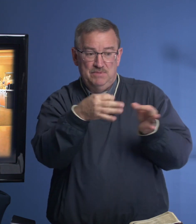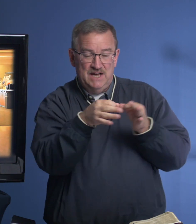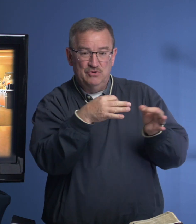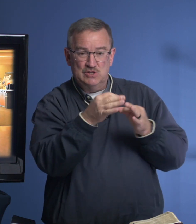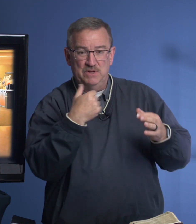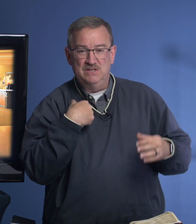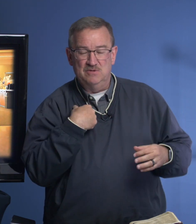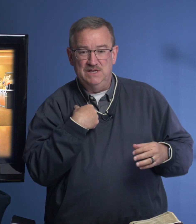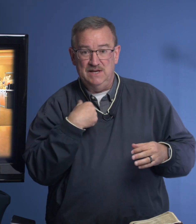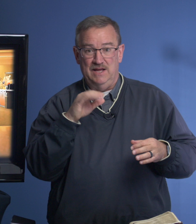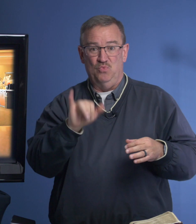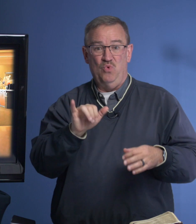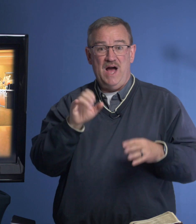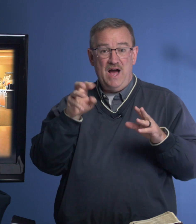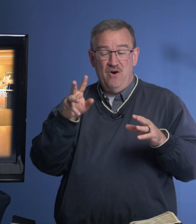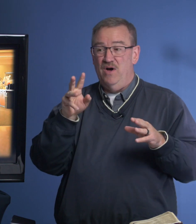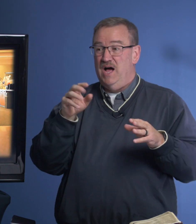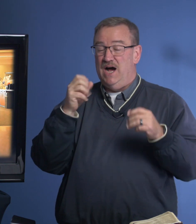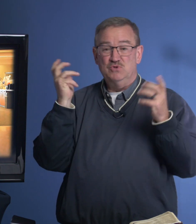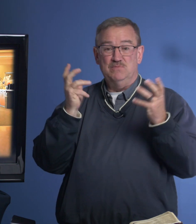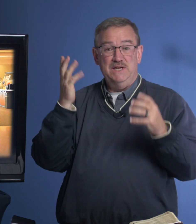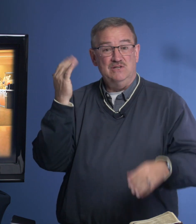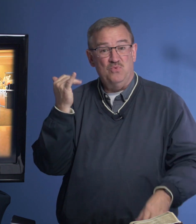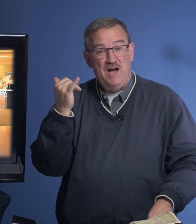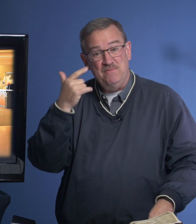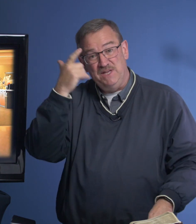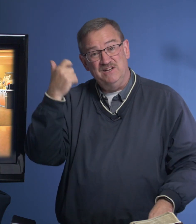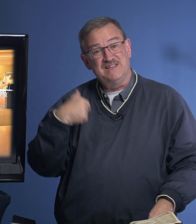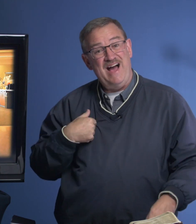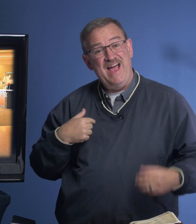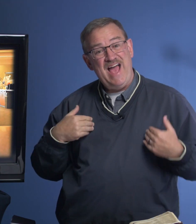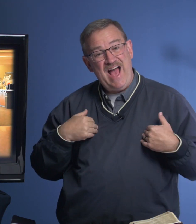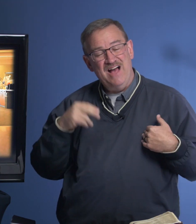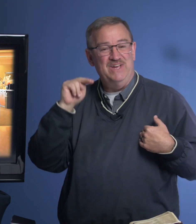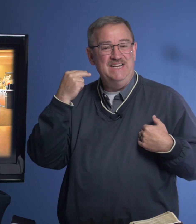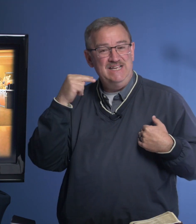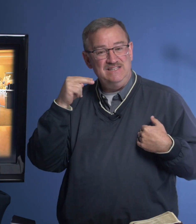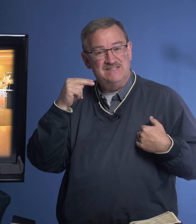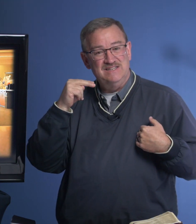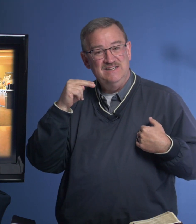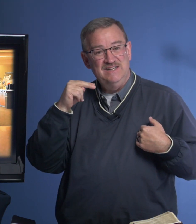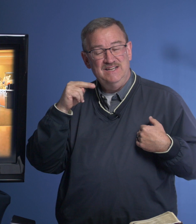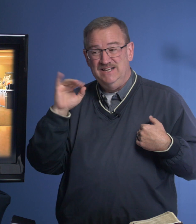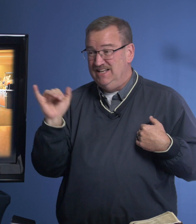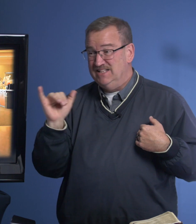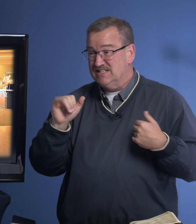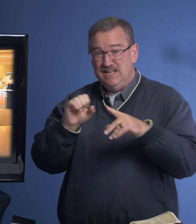began to explain to me. And wow, I was amazed. Why? Because I have a niece in the same